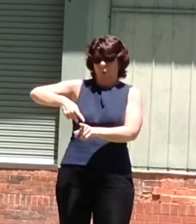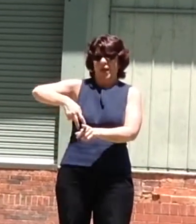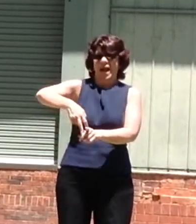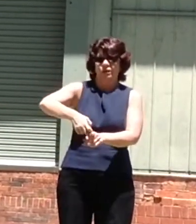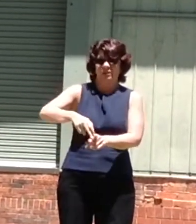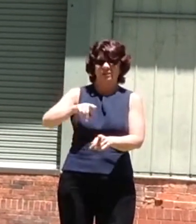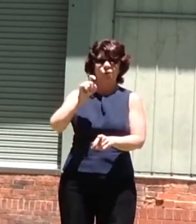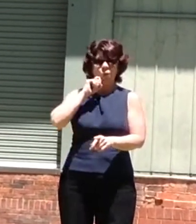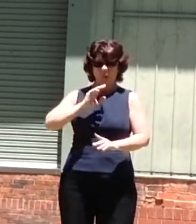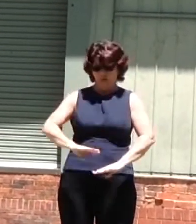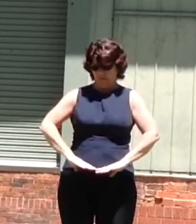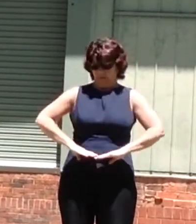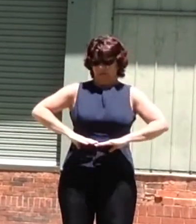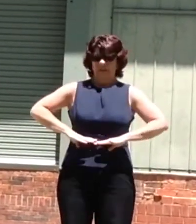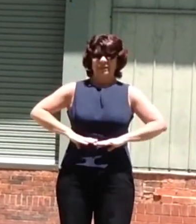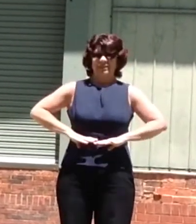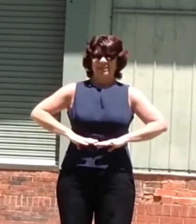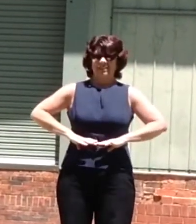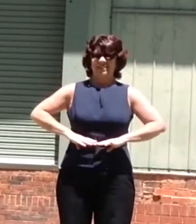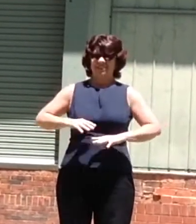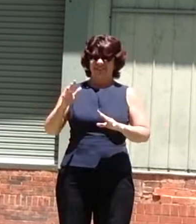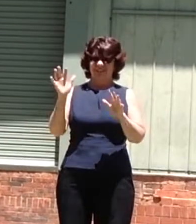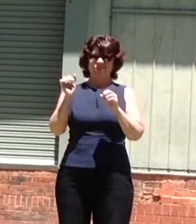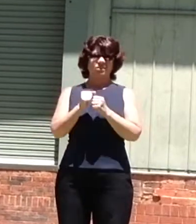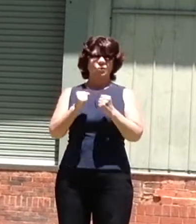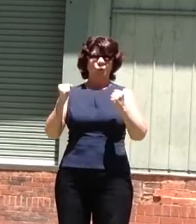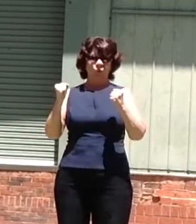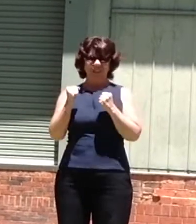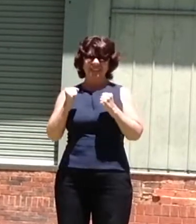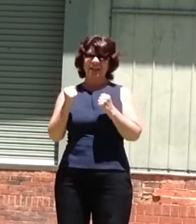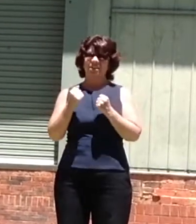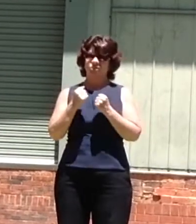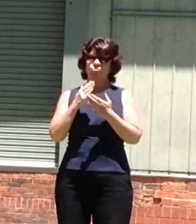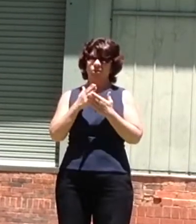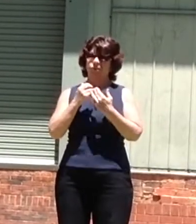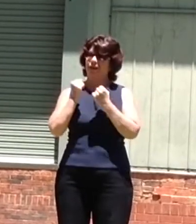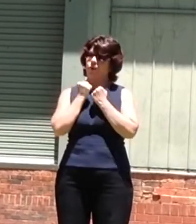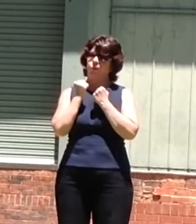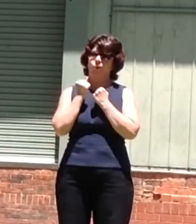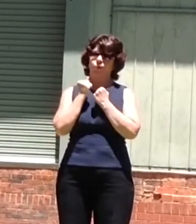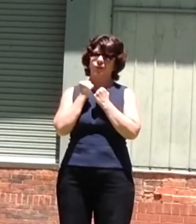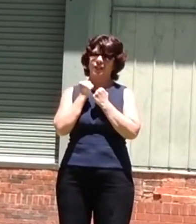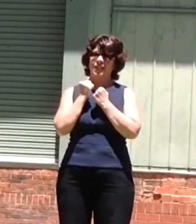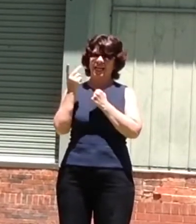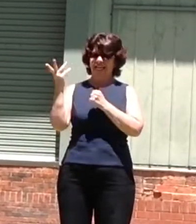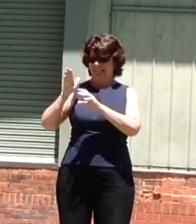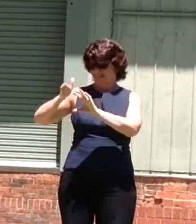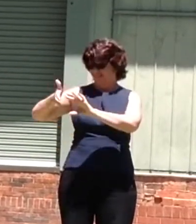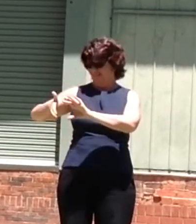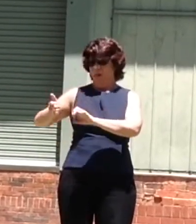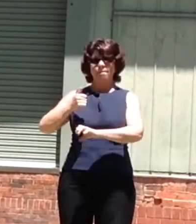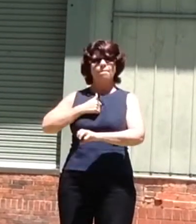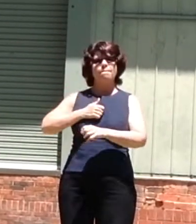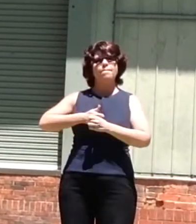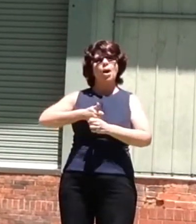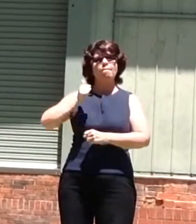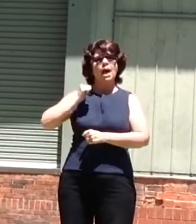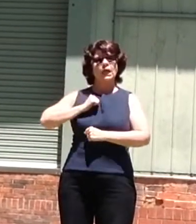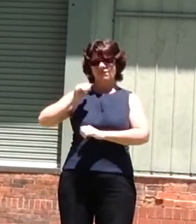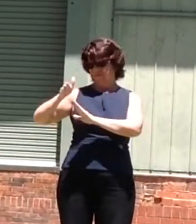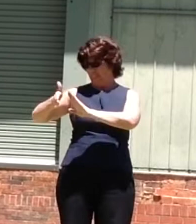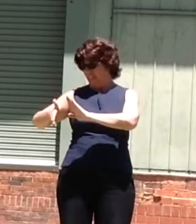so it was pretty cold. And he was able to get his hands down behind my back, and he could feel a dislocated vertebrae.